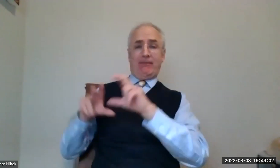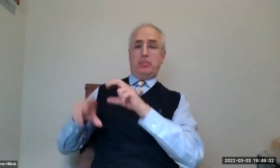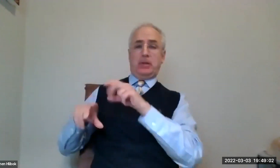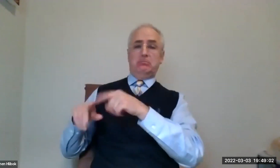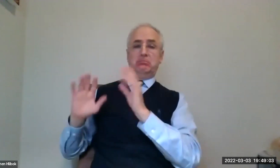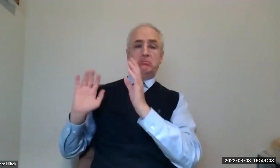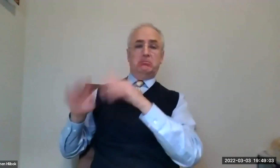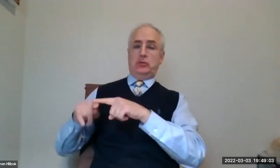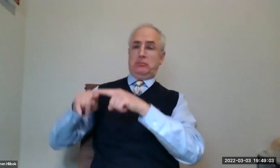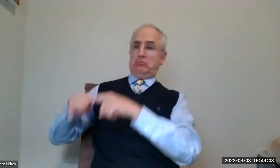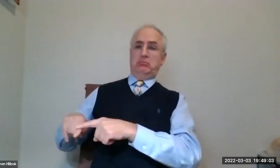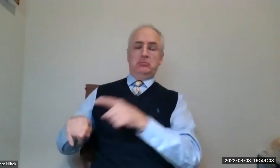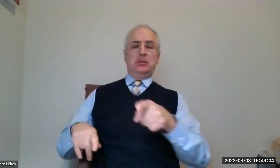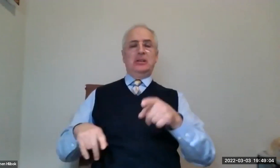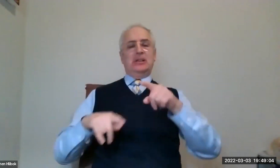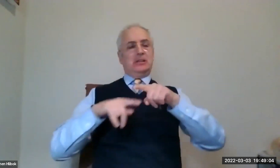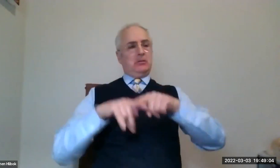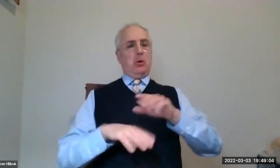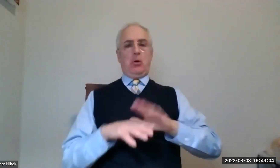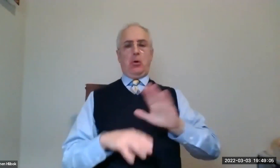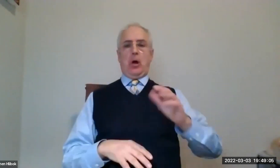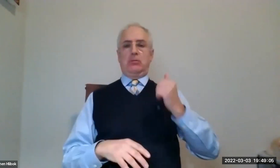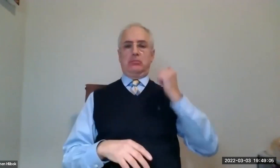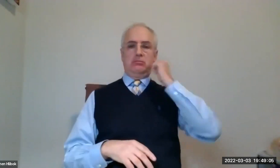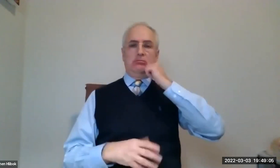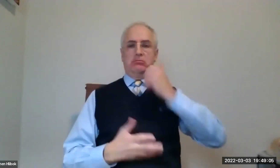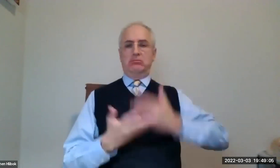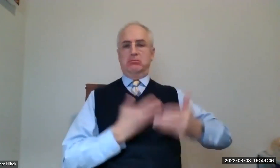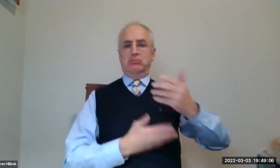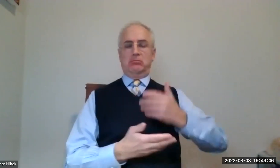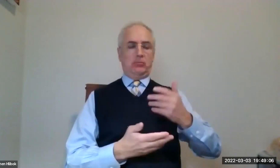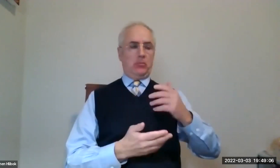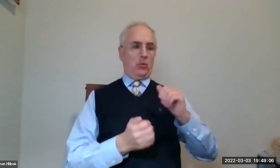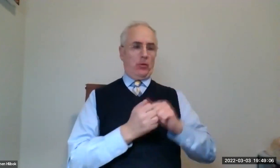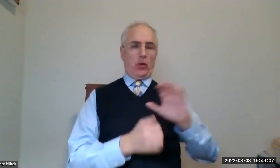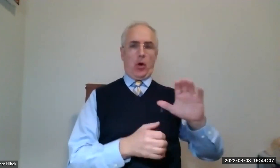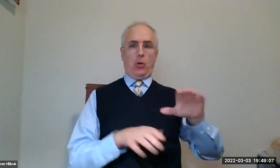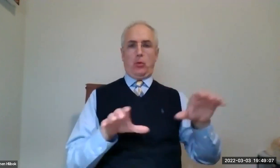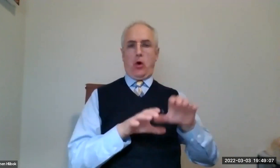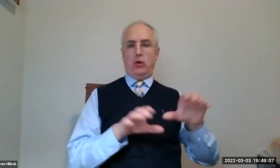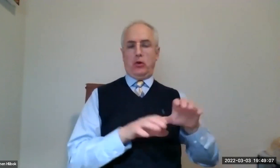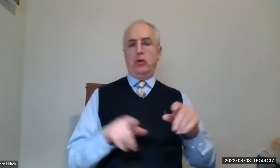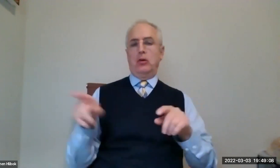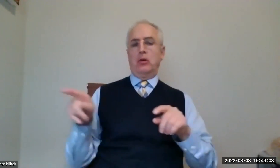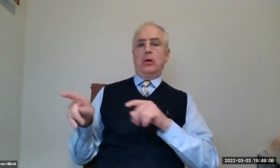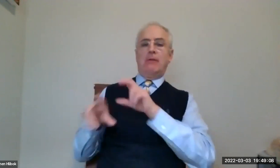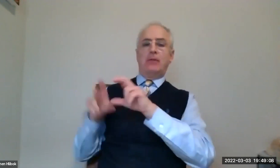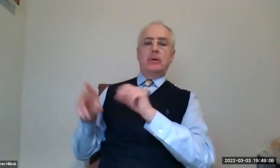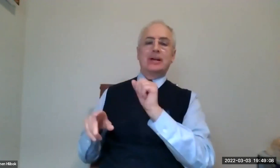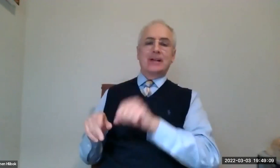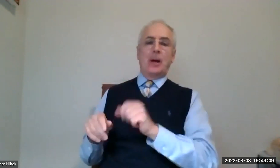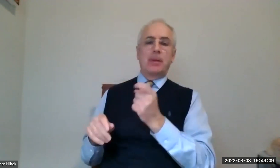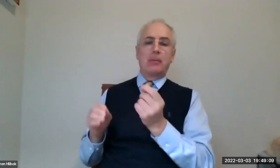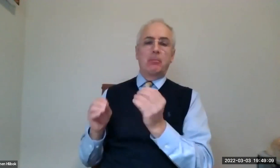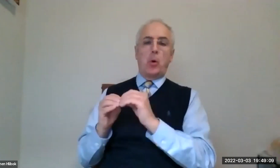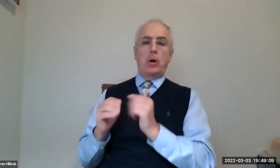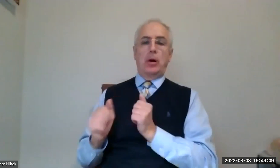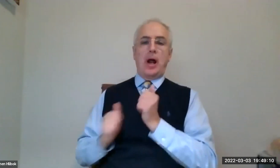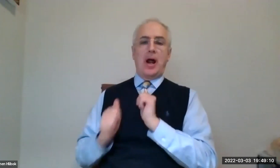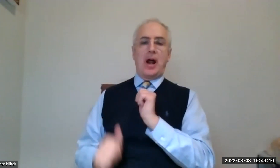If you don't need to depend on investments, perhaps you're just going to do your everyday routine.